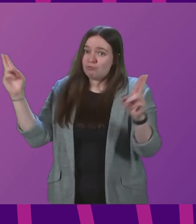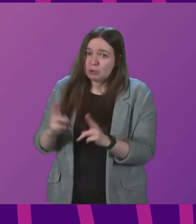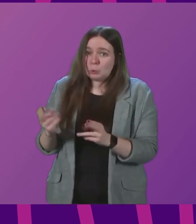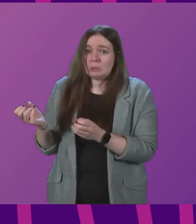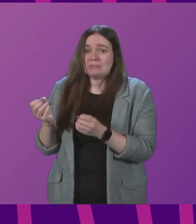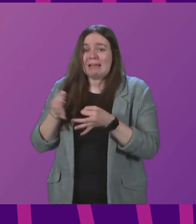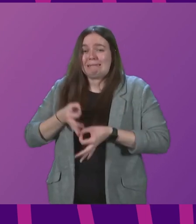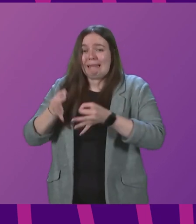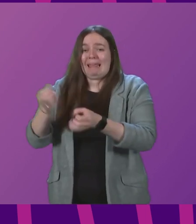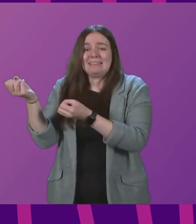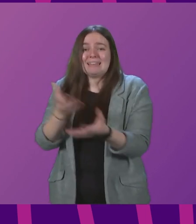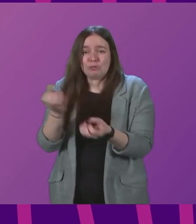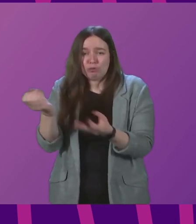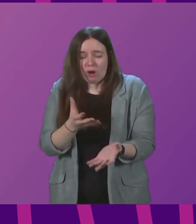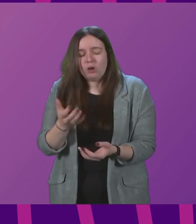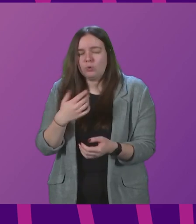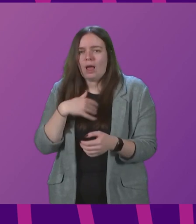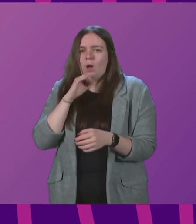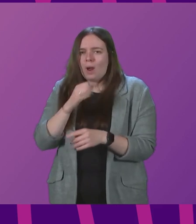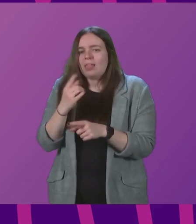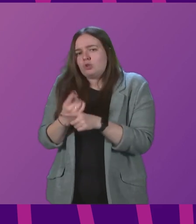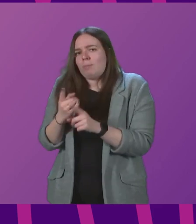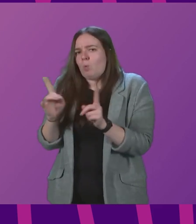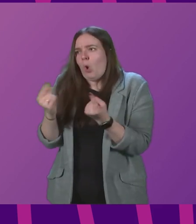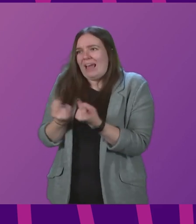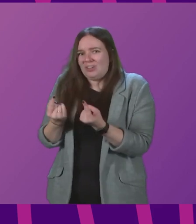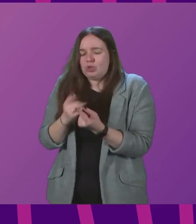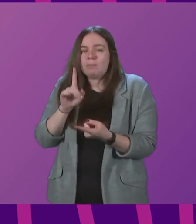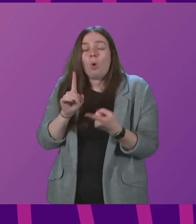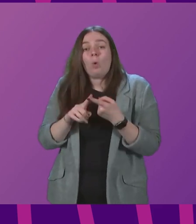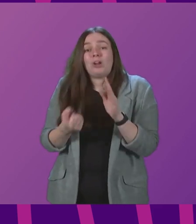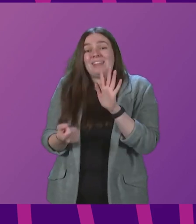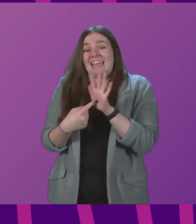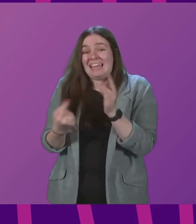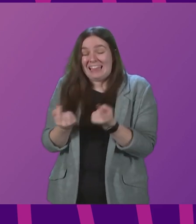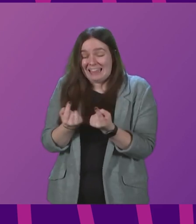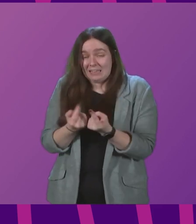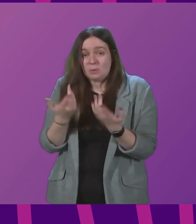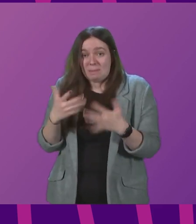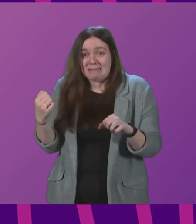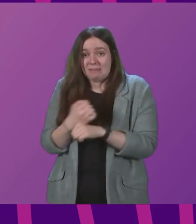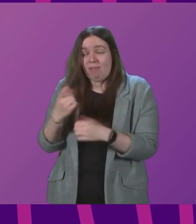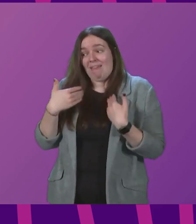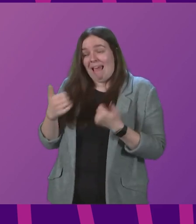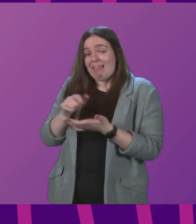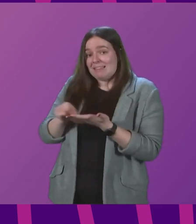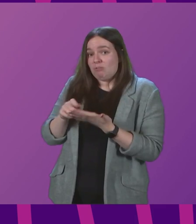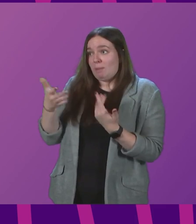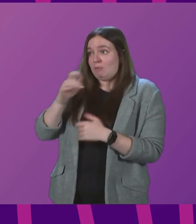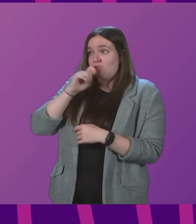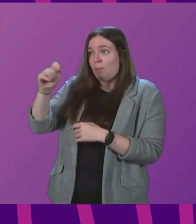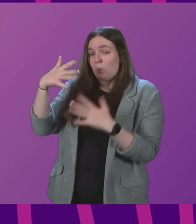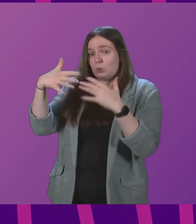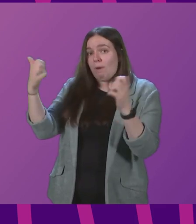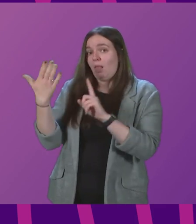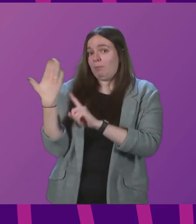to the issues that are compounding that challenge at the moment. But one of the key things we have done, the Health Secretary reported this to Parliament in the